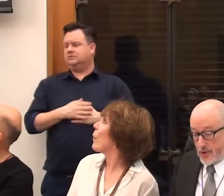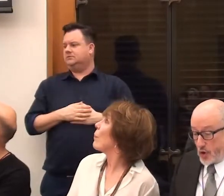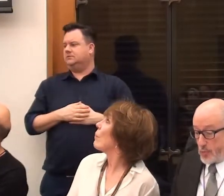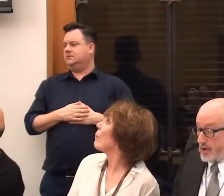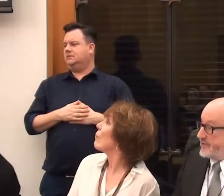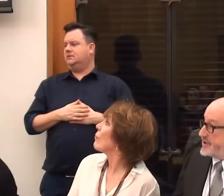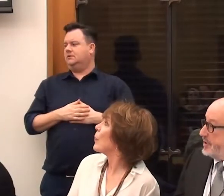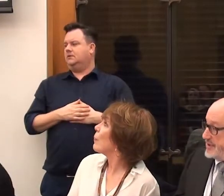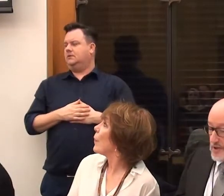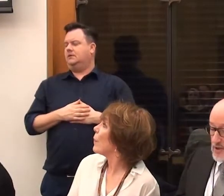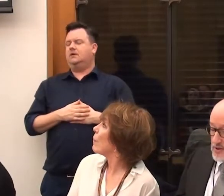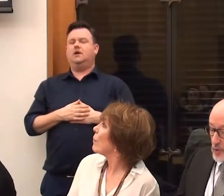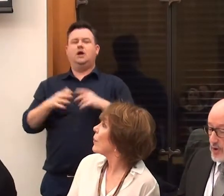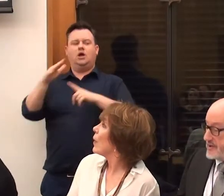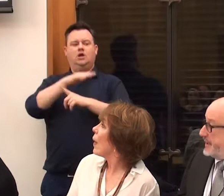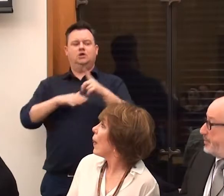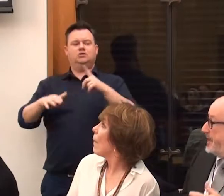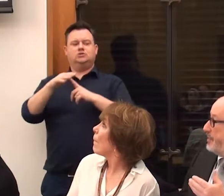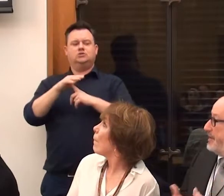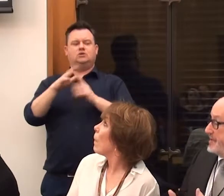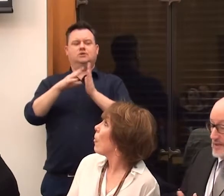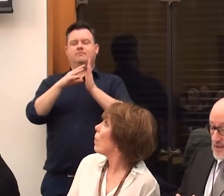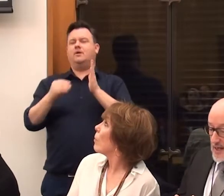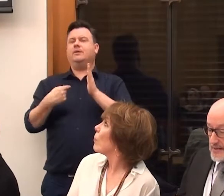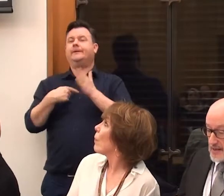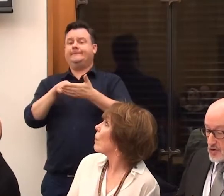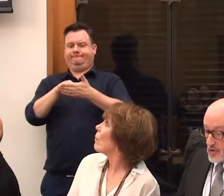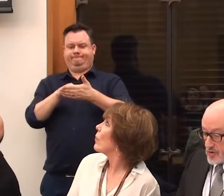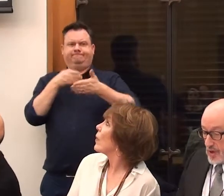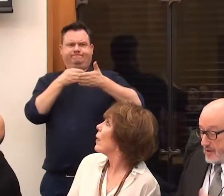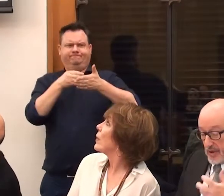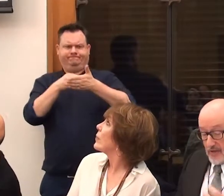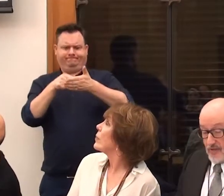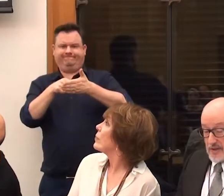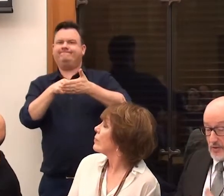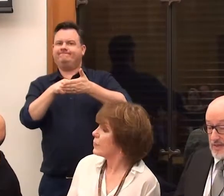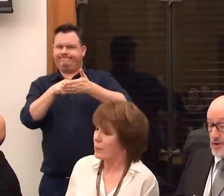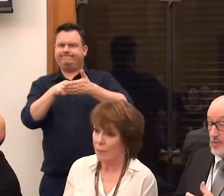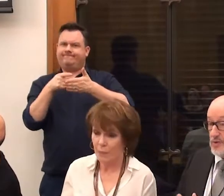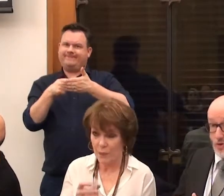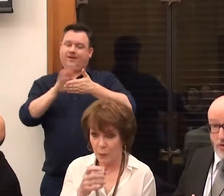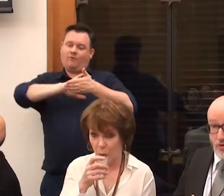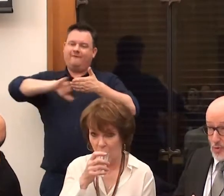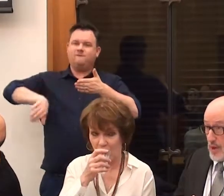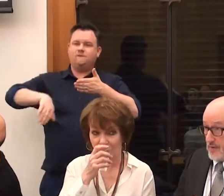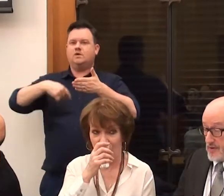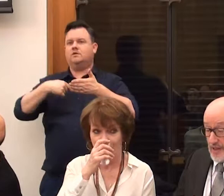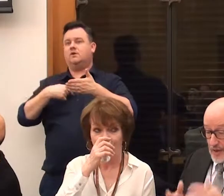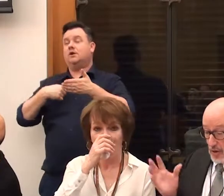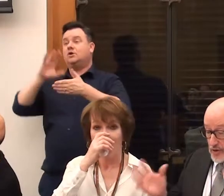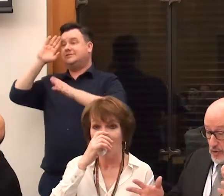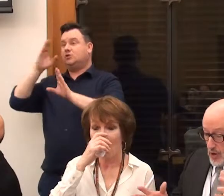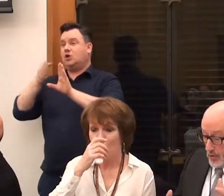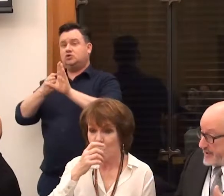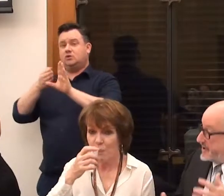So, the social model of disability asserts that we are disabled by the barriers that society constructs, meaning physical, attitudinal, sociological barriers,